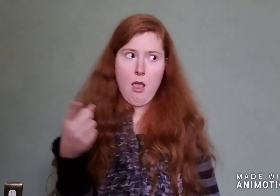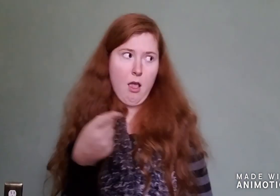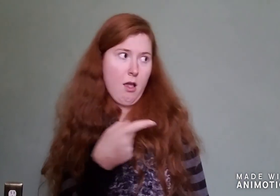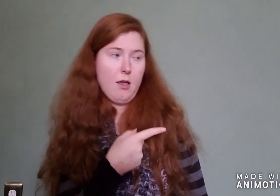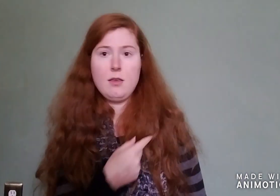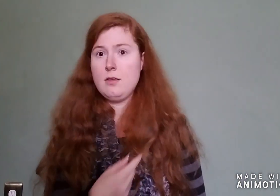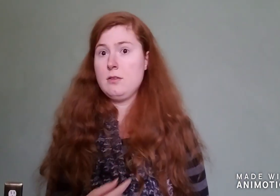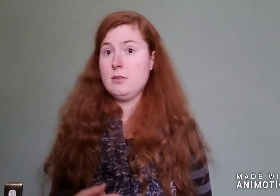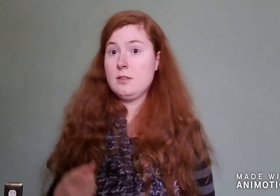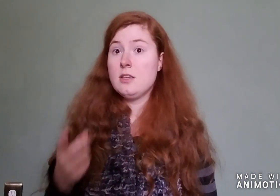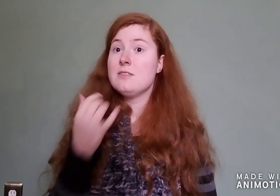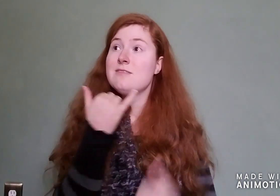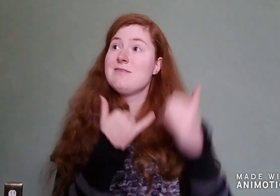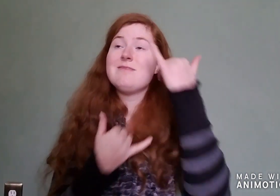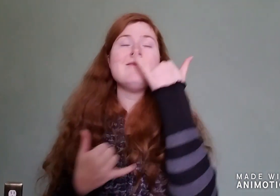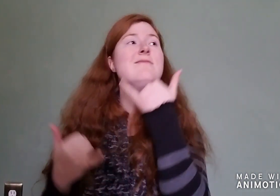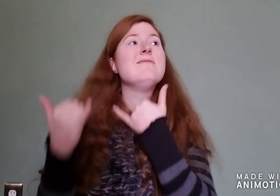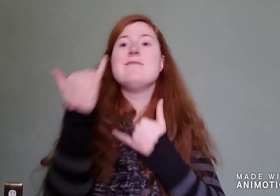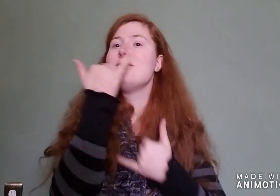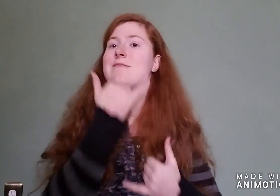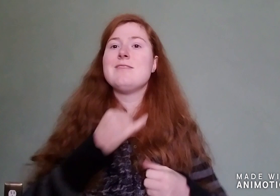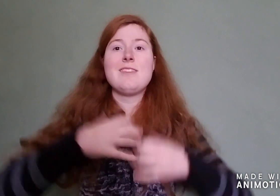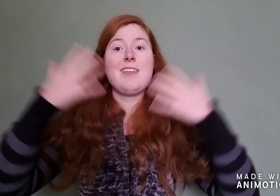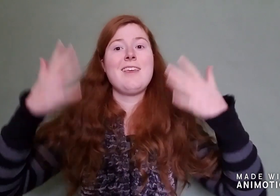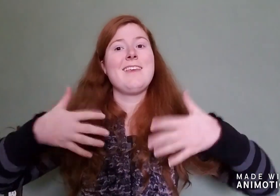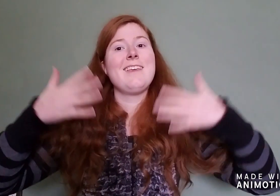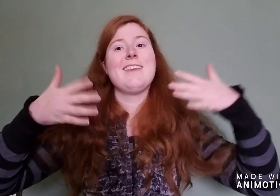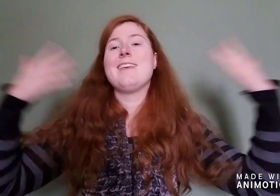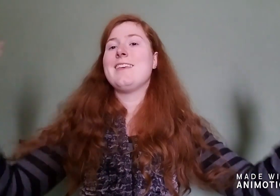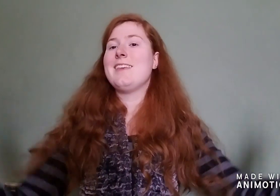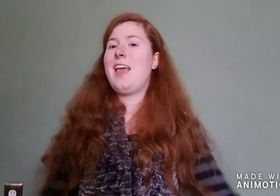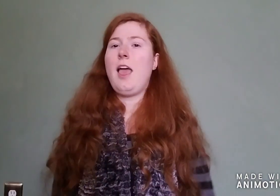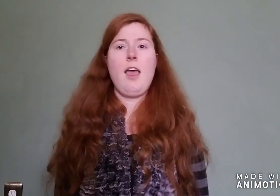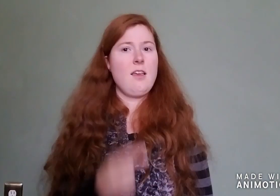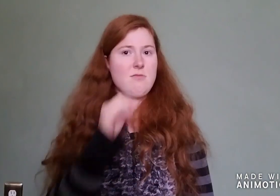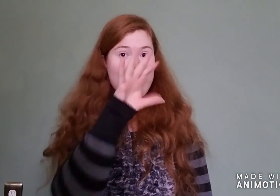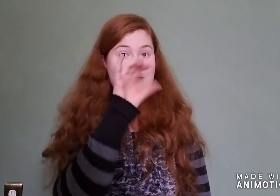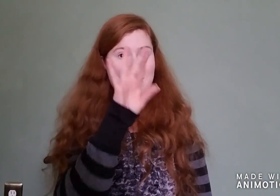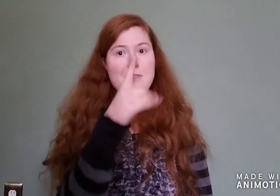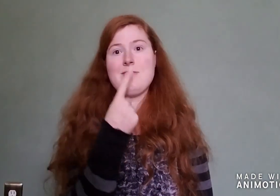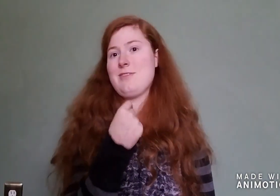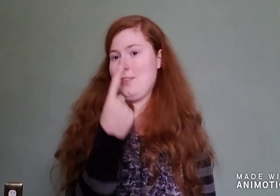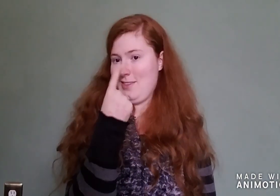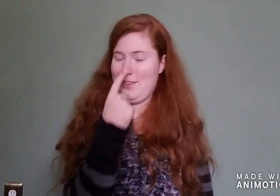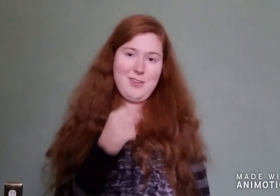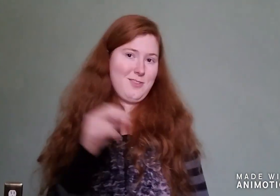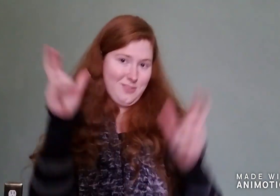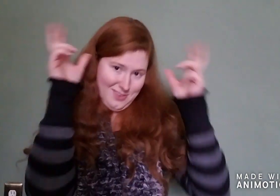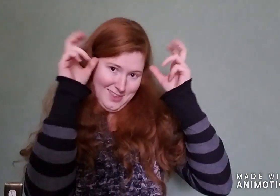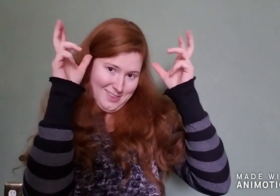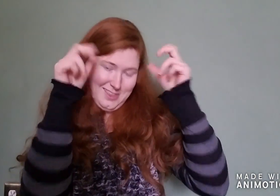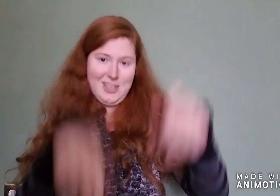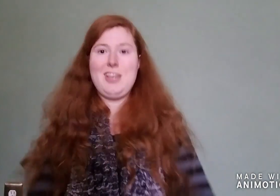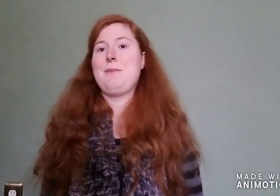him, as they shouted out with glee, Rudolph the Red-Nosed Reindeer,